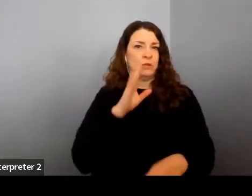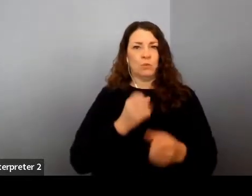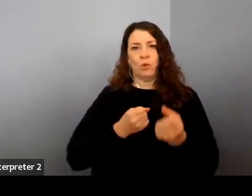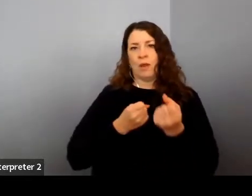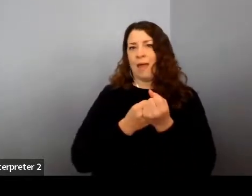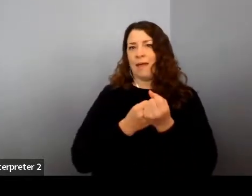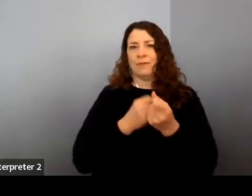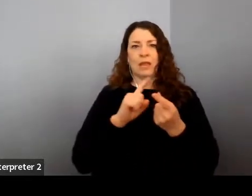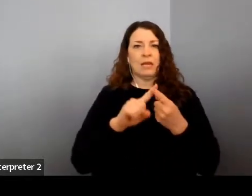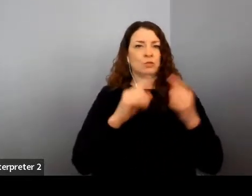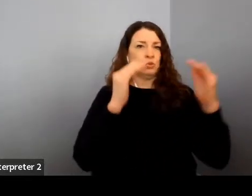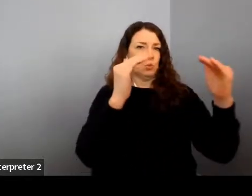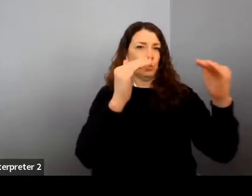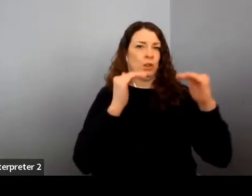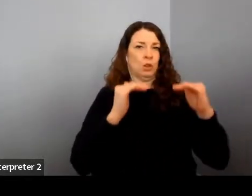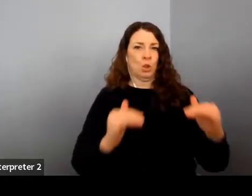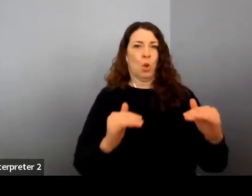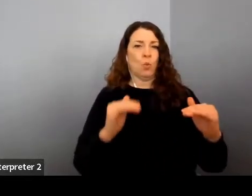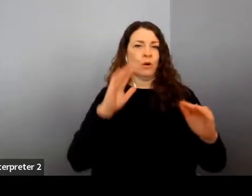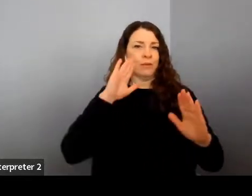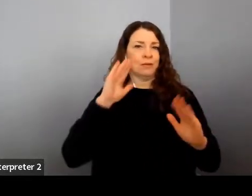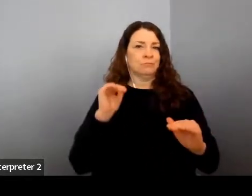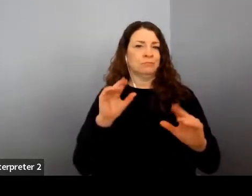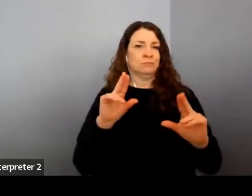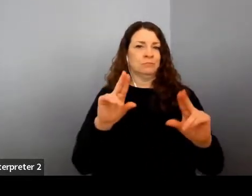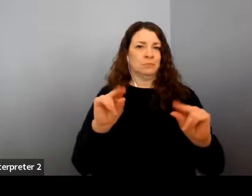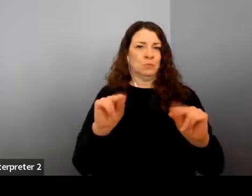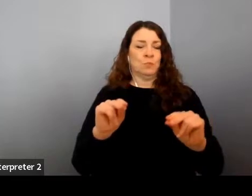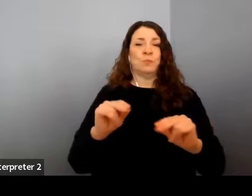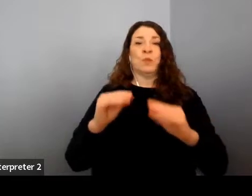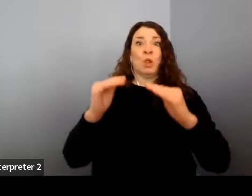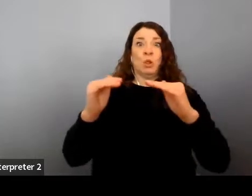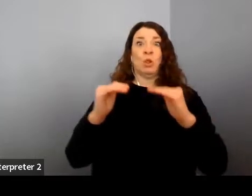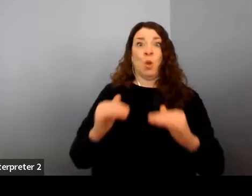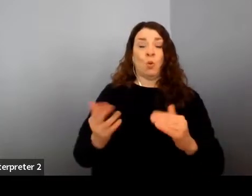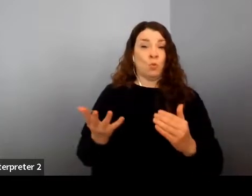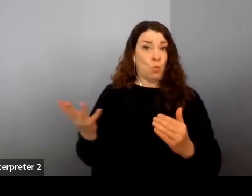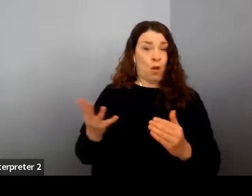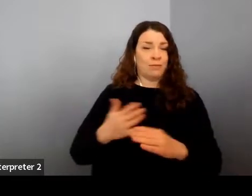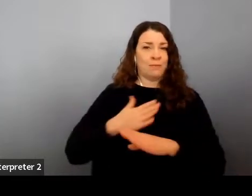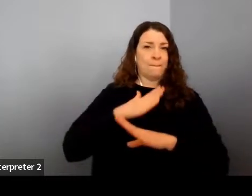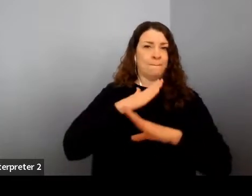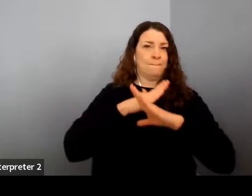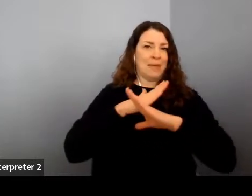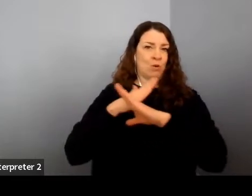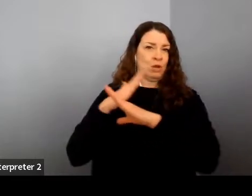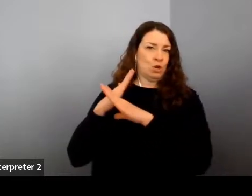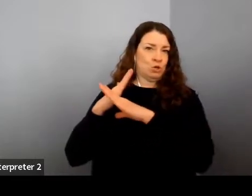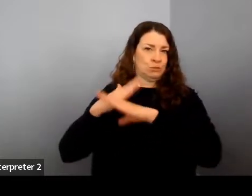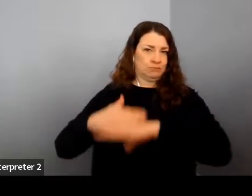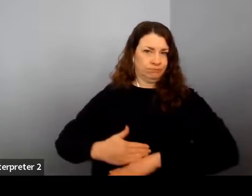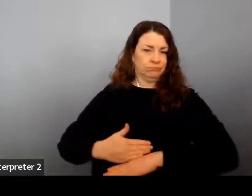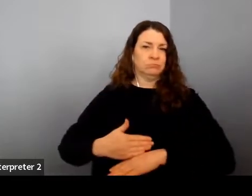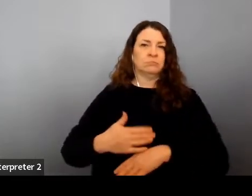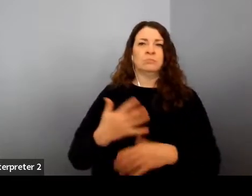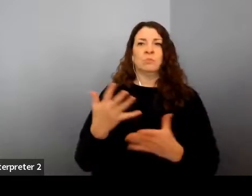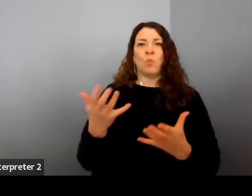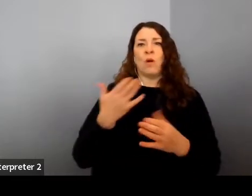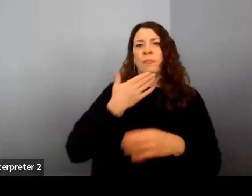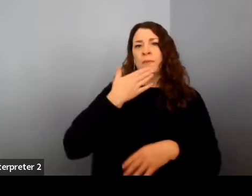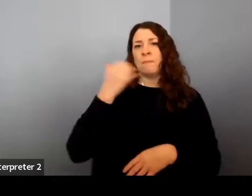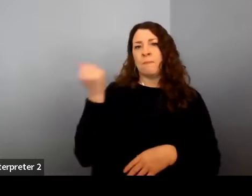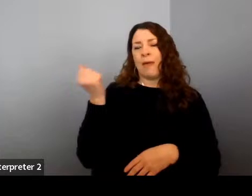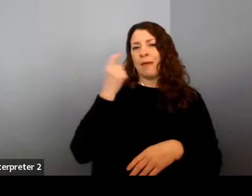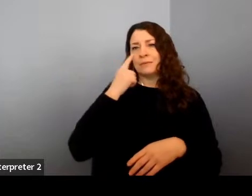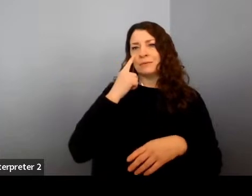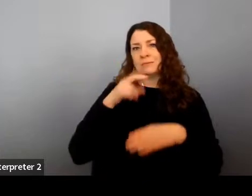the bar. That's not the conversation. It's lowering the barriers. What we want is the best outcomes. When you are working on something